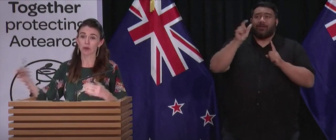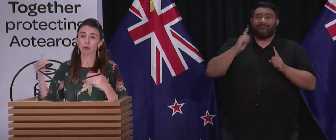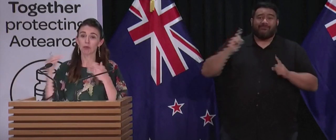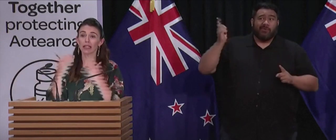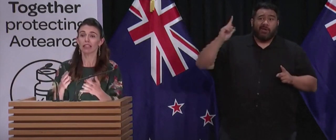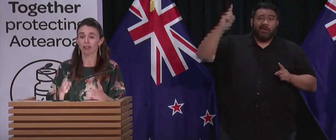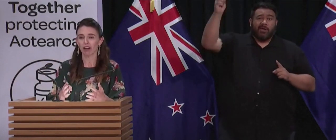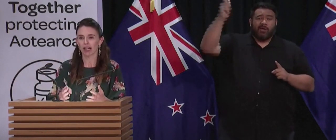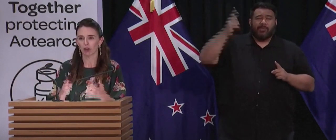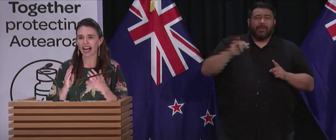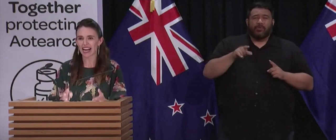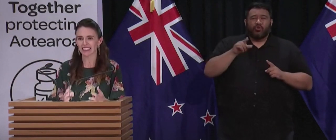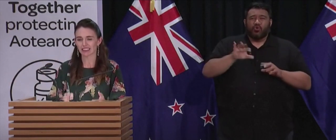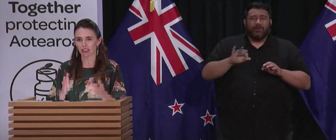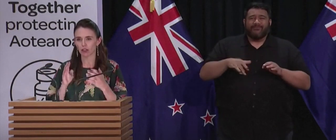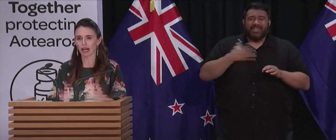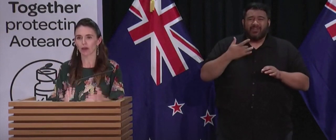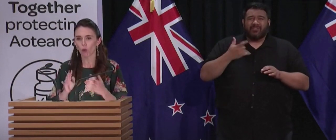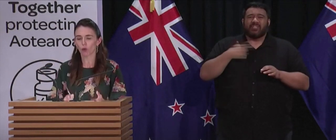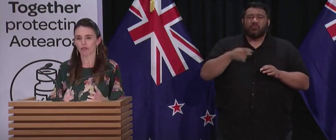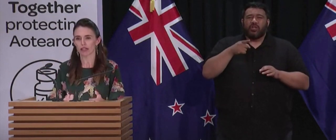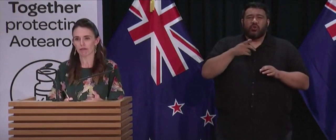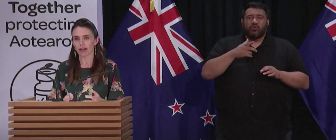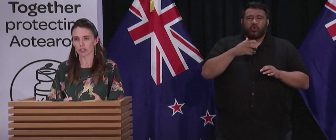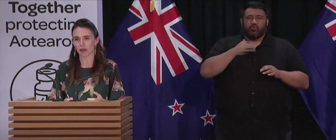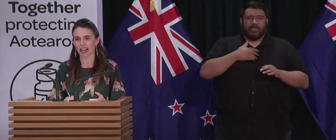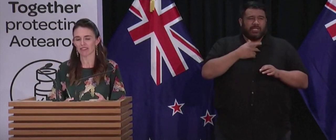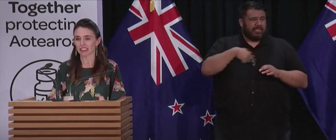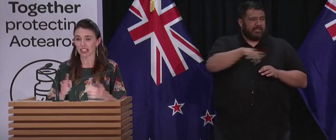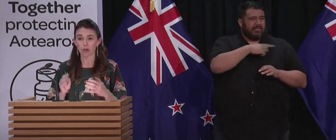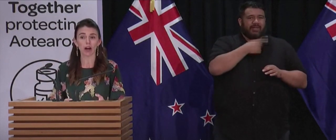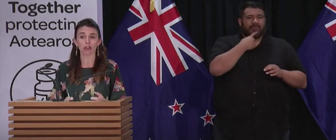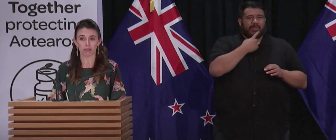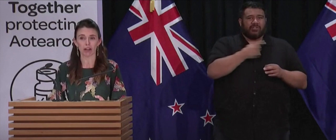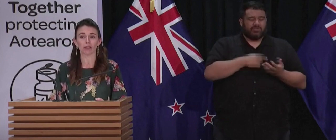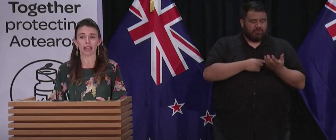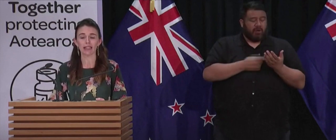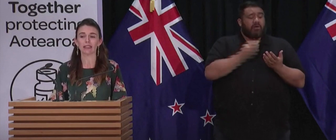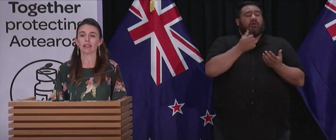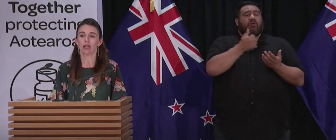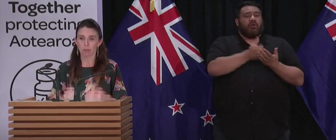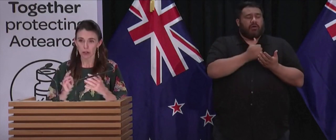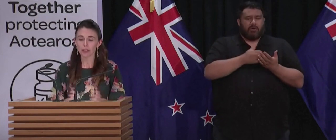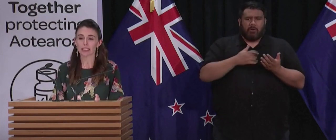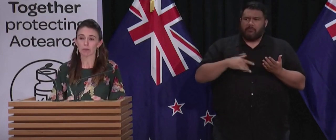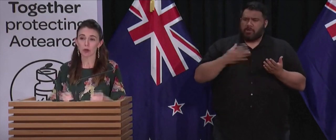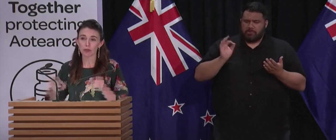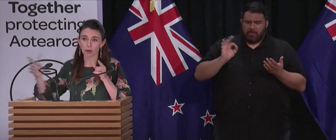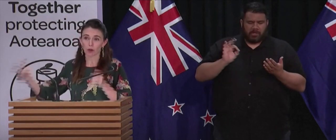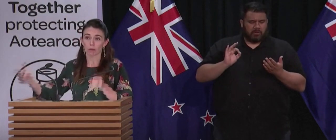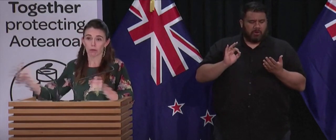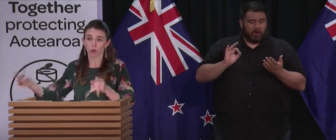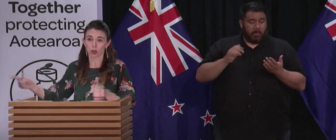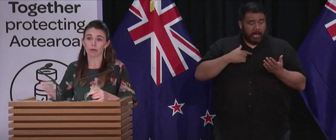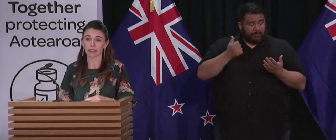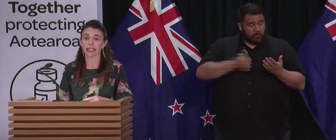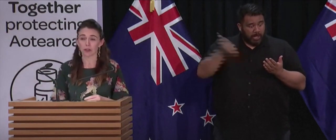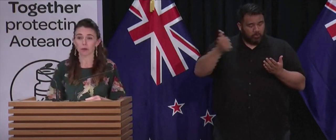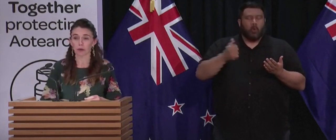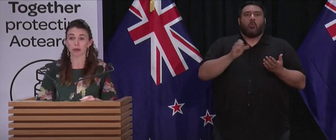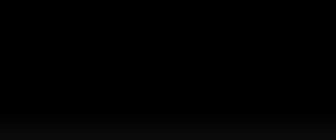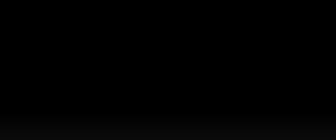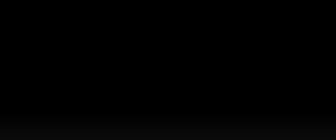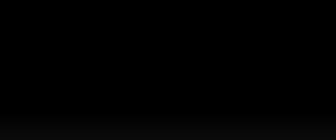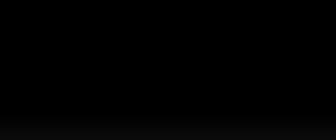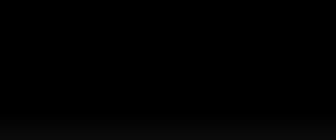it. And that's when you're really relying on us to look at all of the information we have to say you might not have felt that, but you need to move and we've got a bit more time to